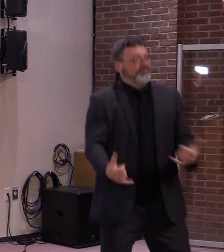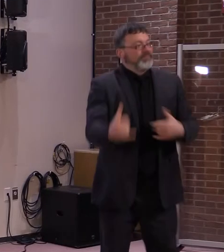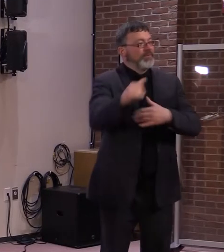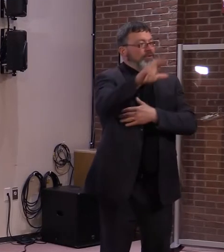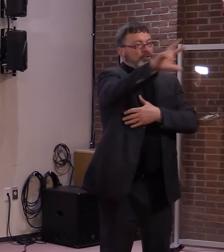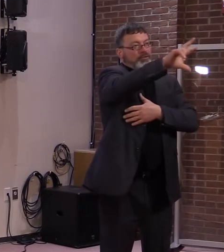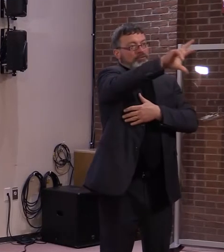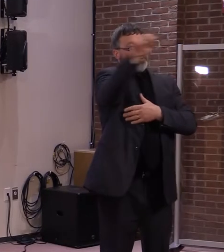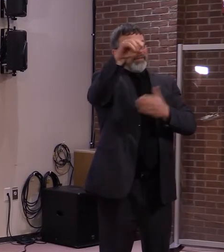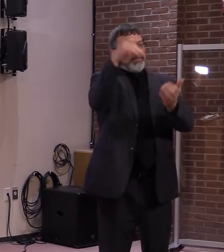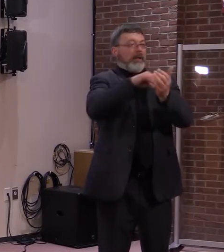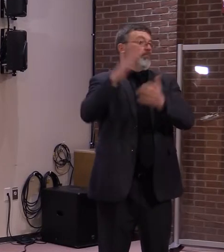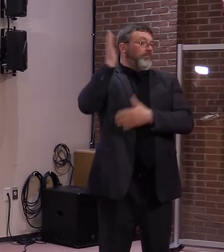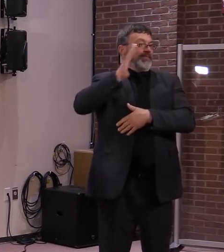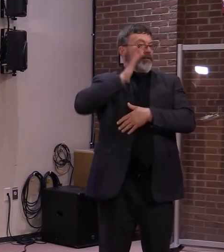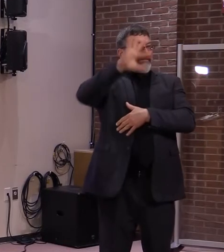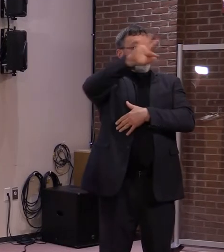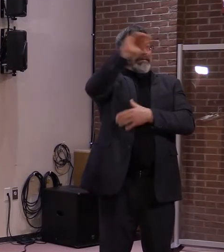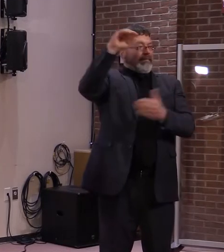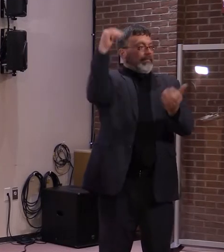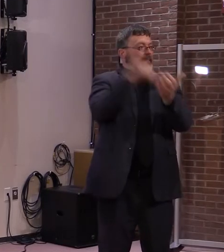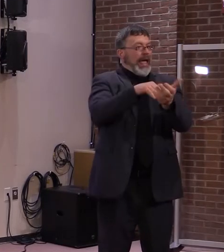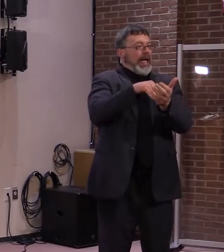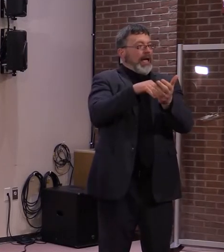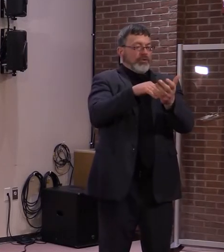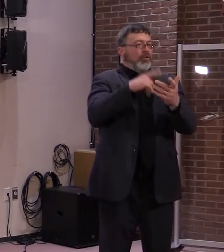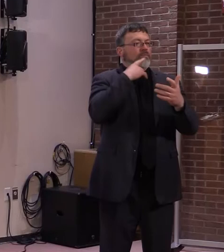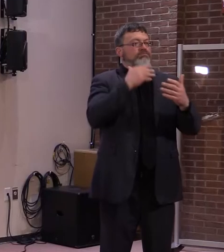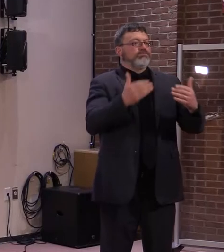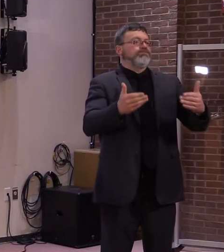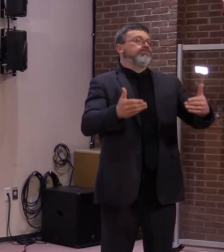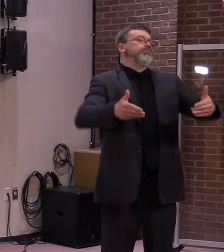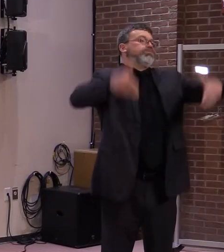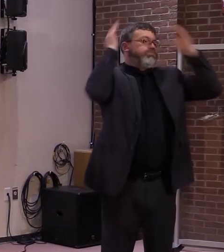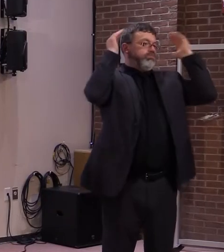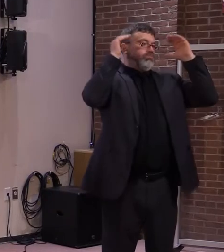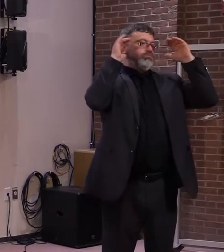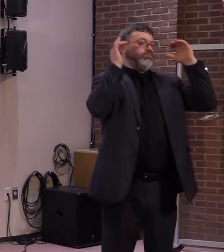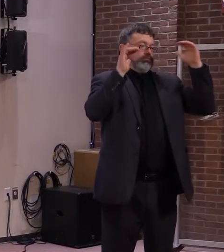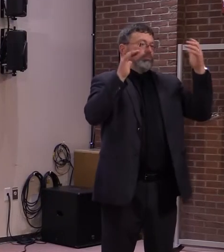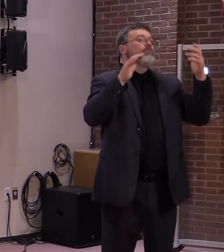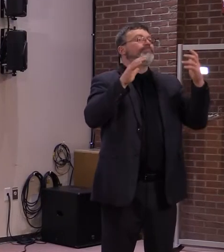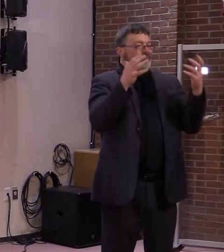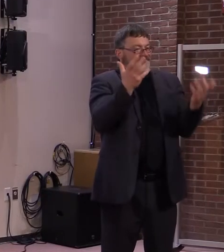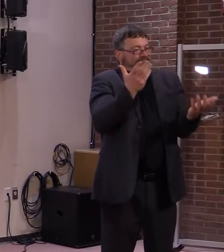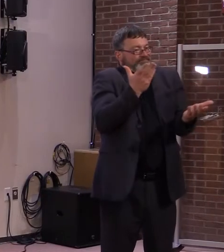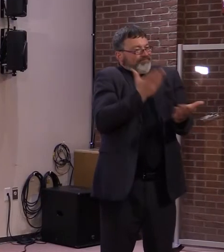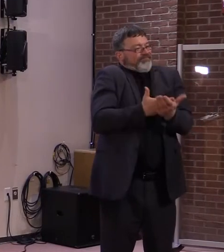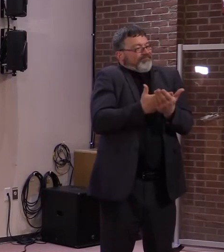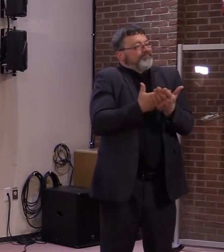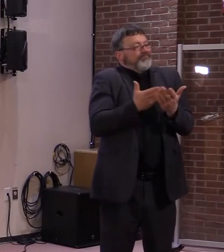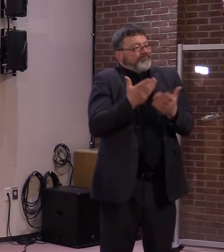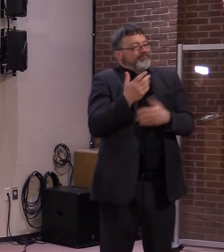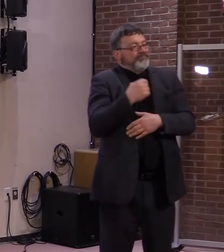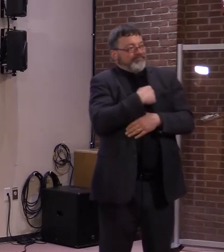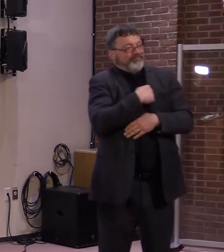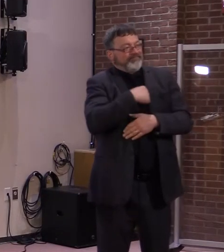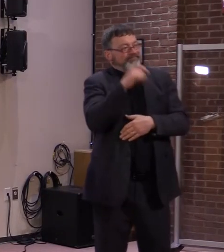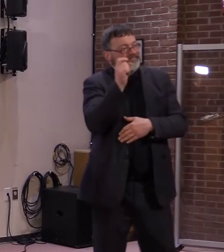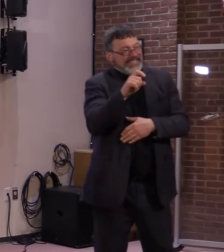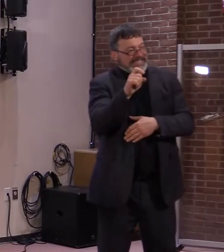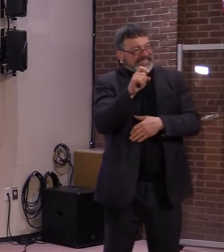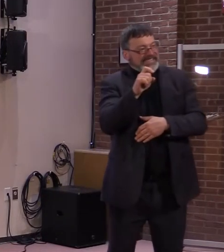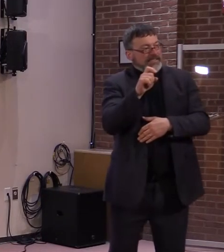that much more important. So we still believe that the federal government will get involved at some point and